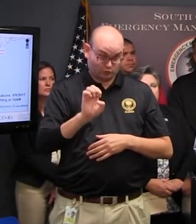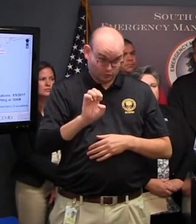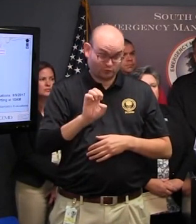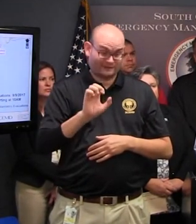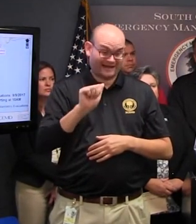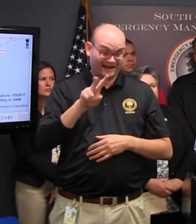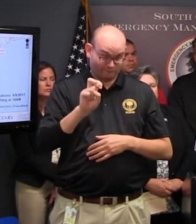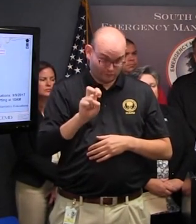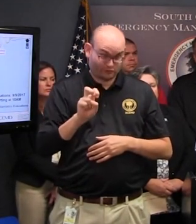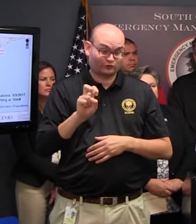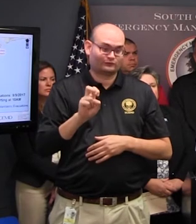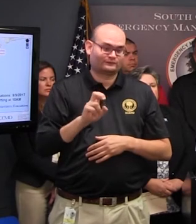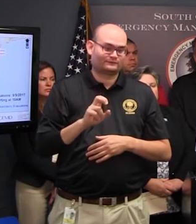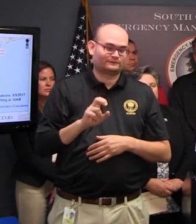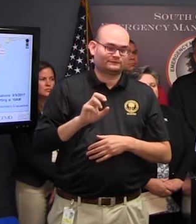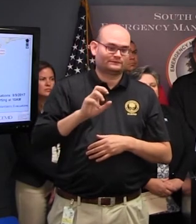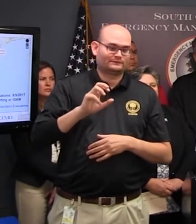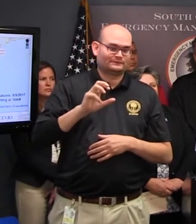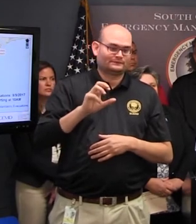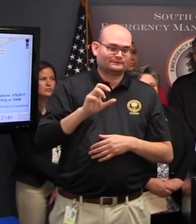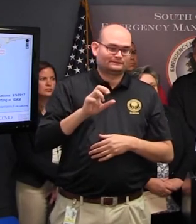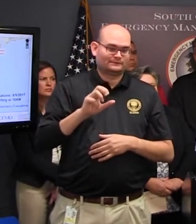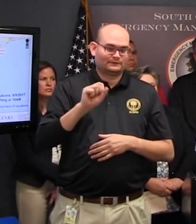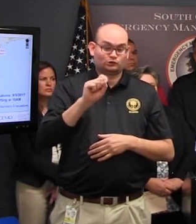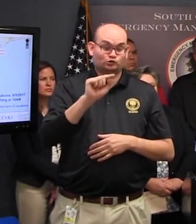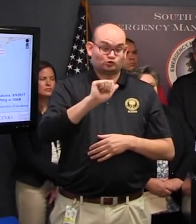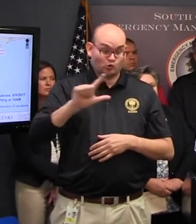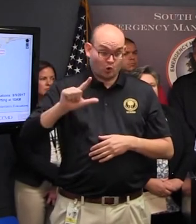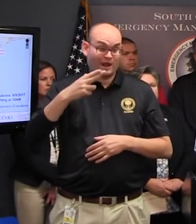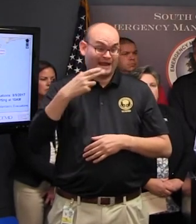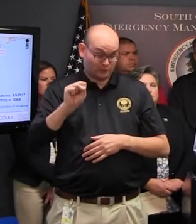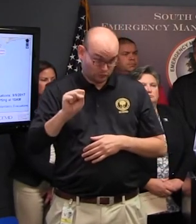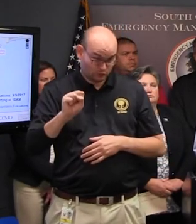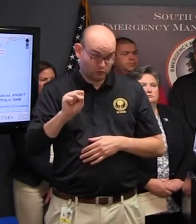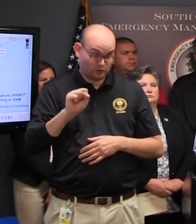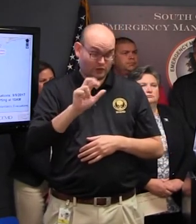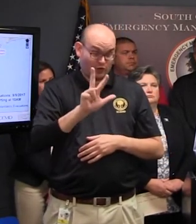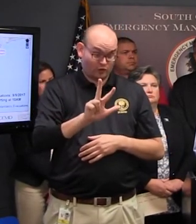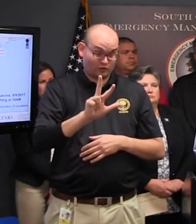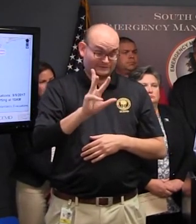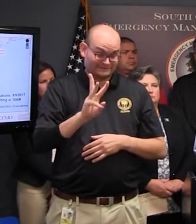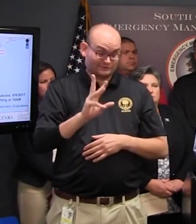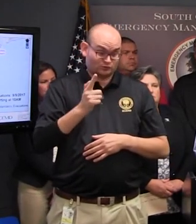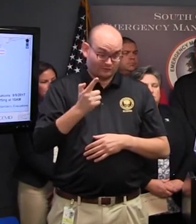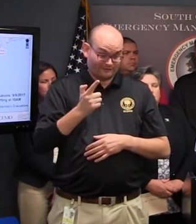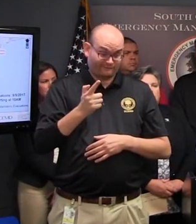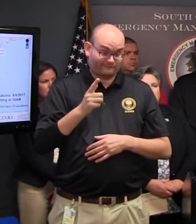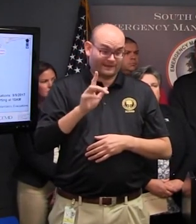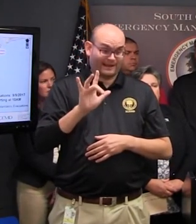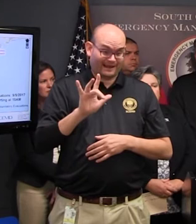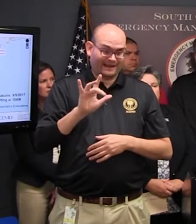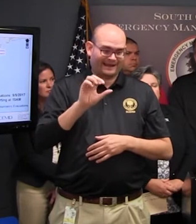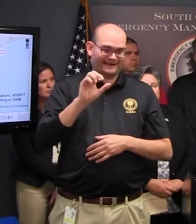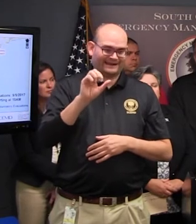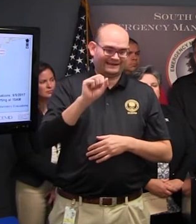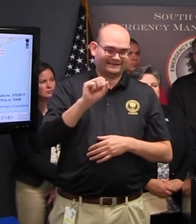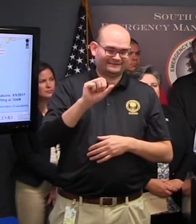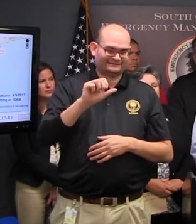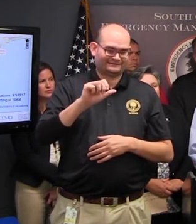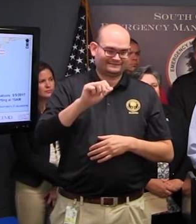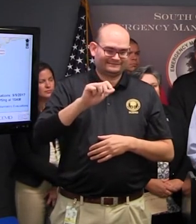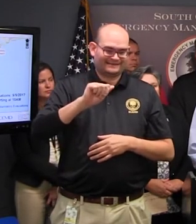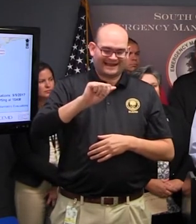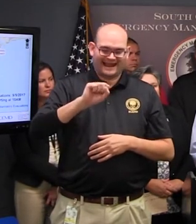Stahl High School at 3625 Ashley Phosphate Road in North Charleston in